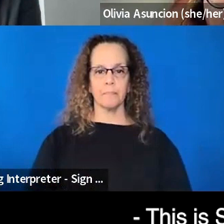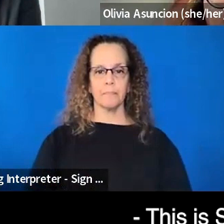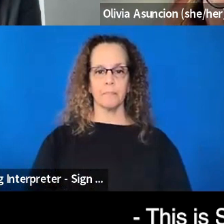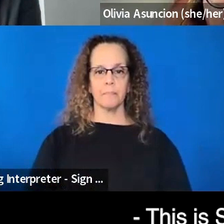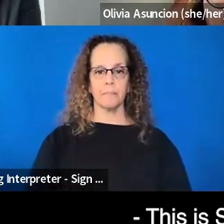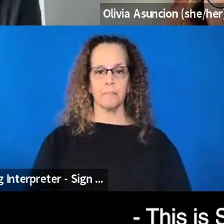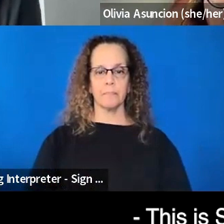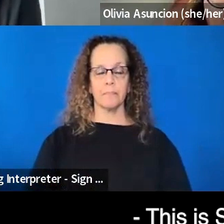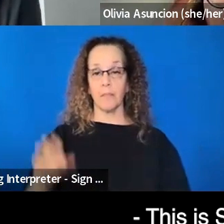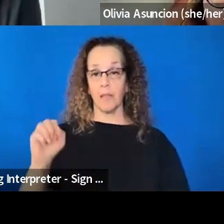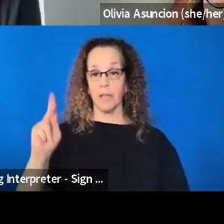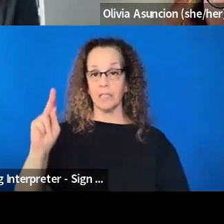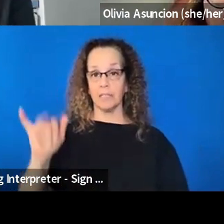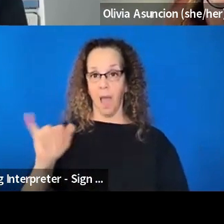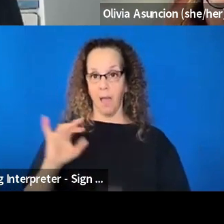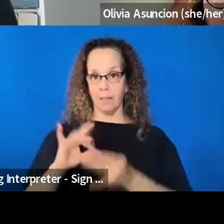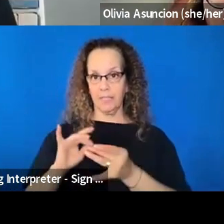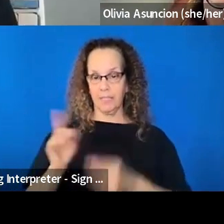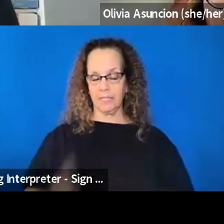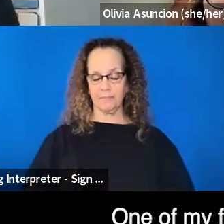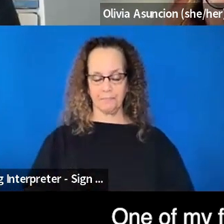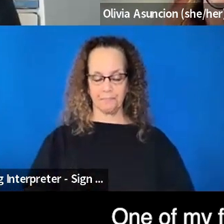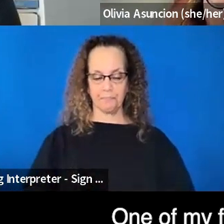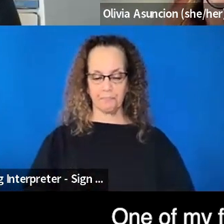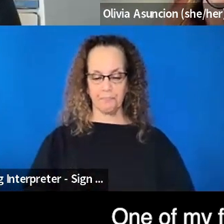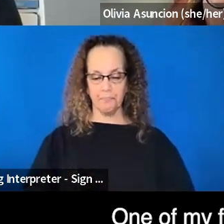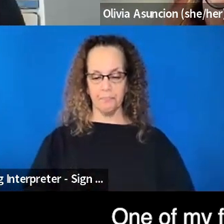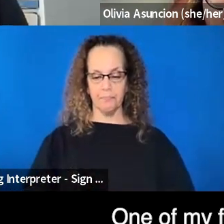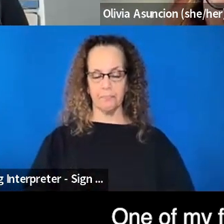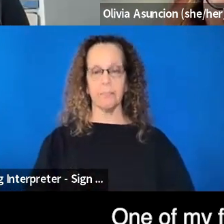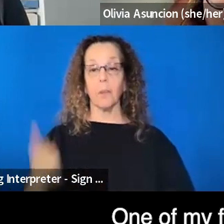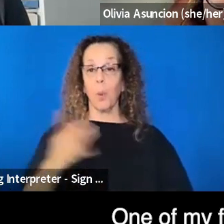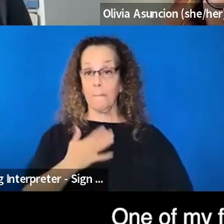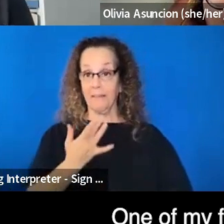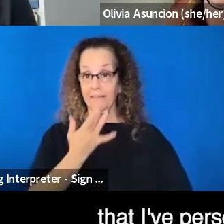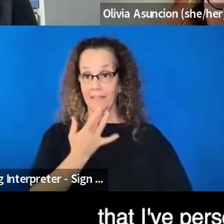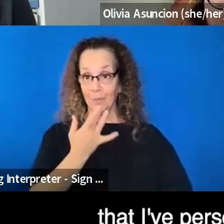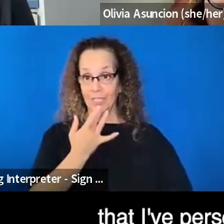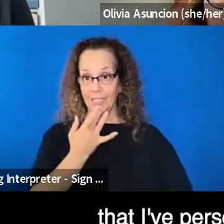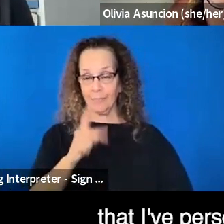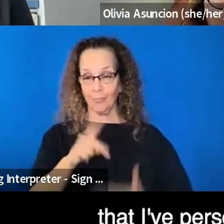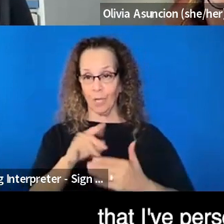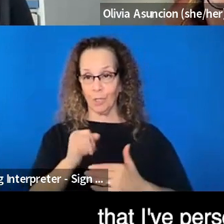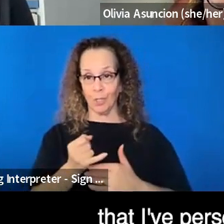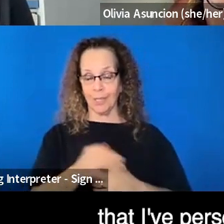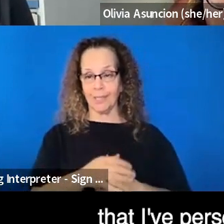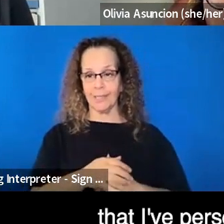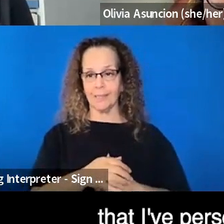This is sky speaking. Um, one of my favorite, uh, projects that I've personally worked on,